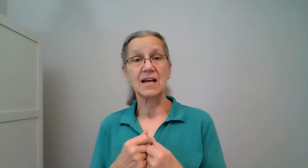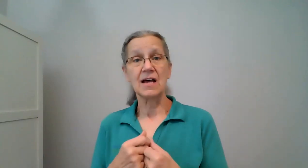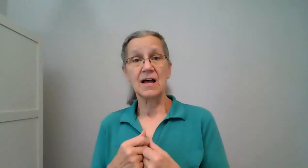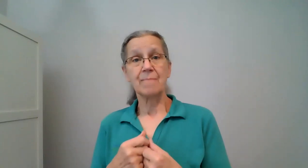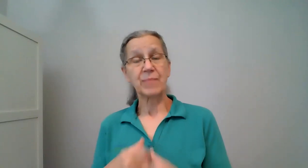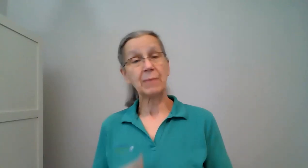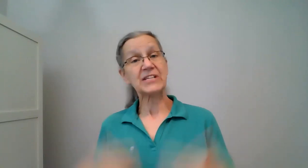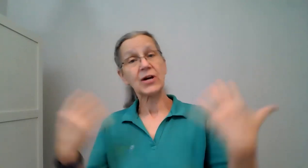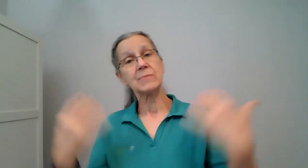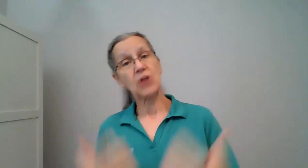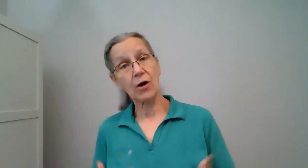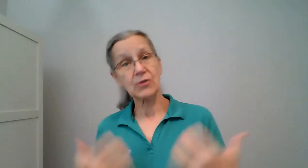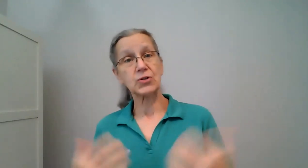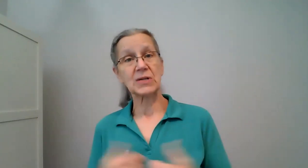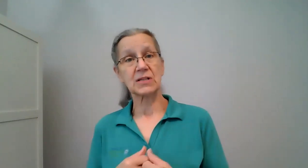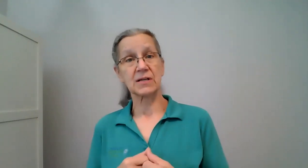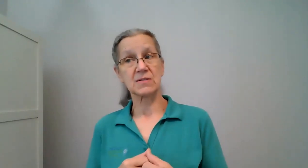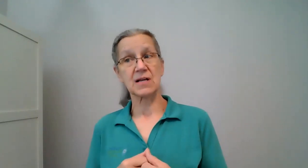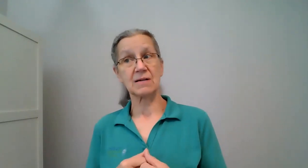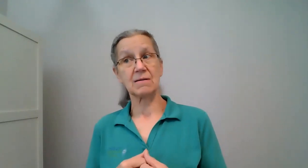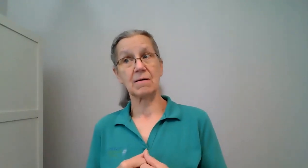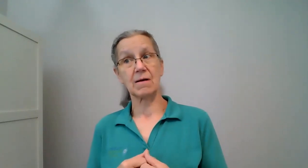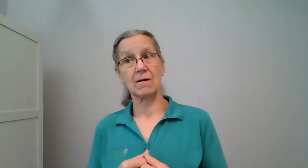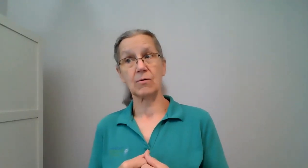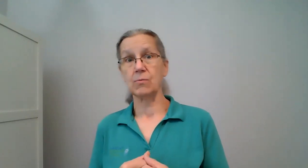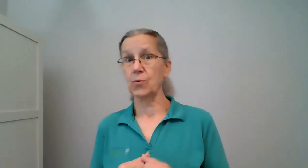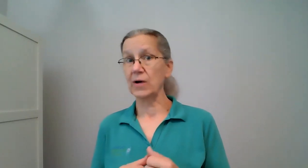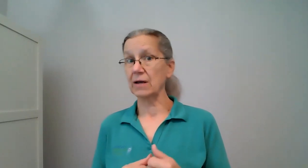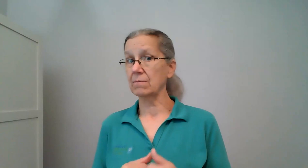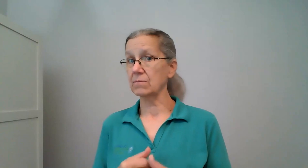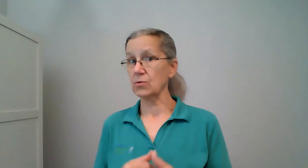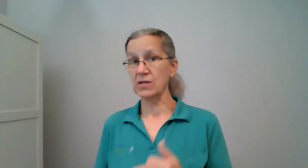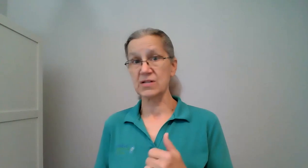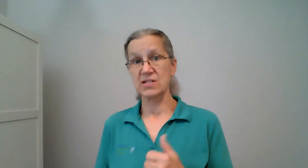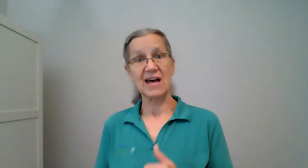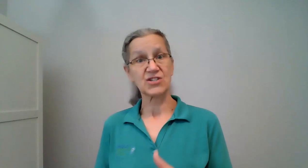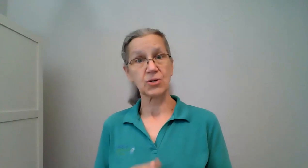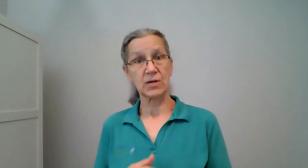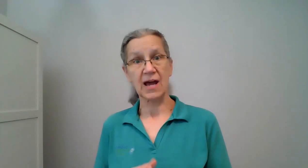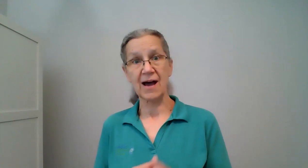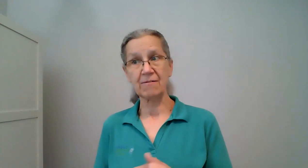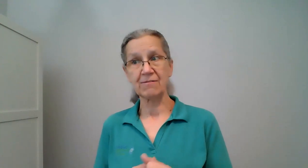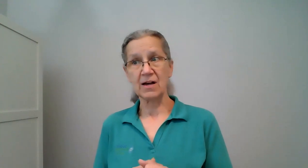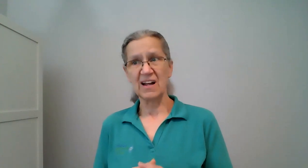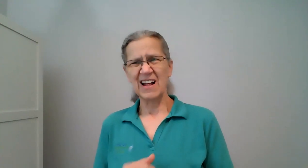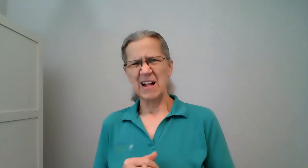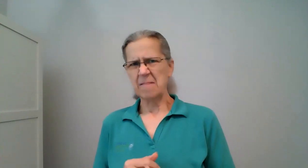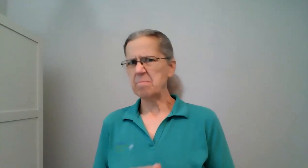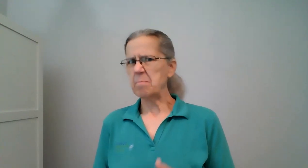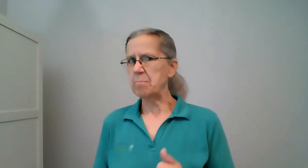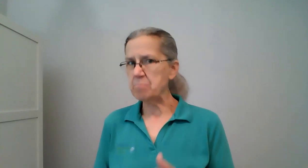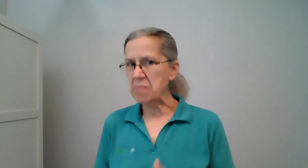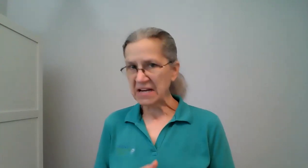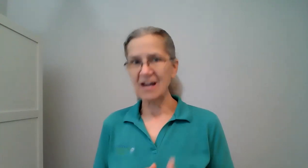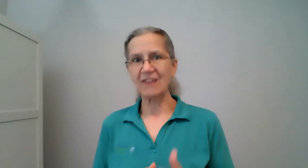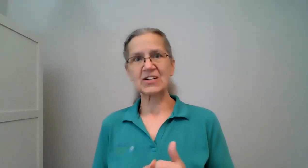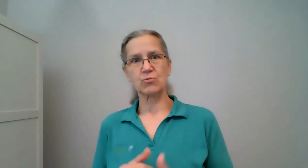how many times are you doing things and oh boy during this last year and a half many of us